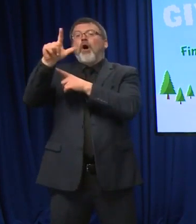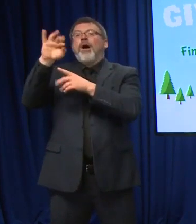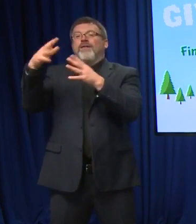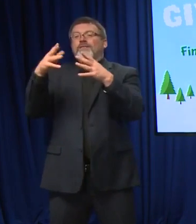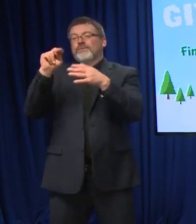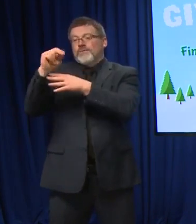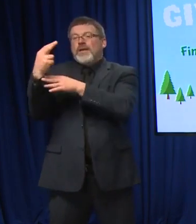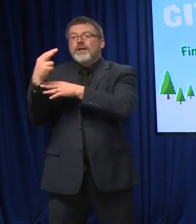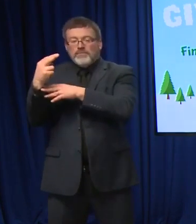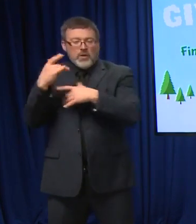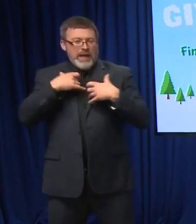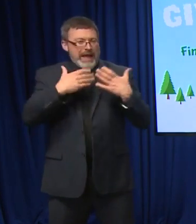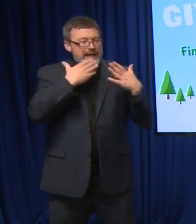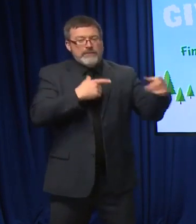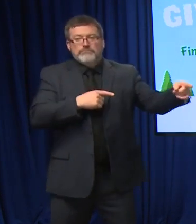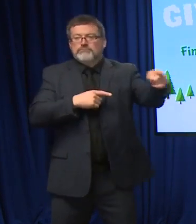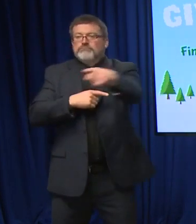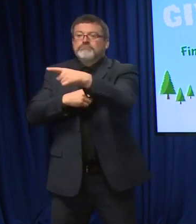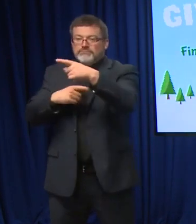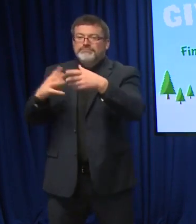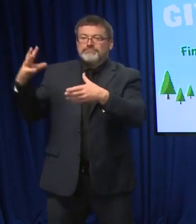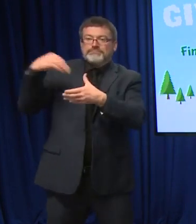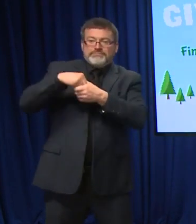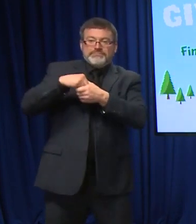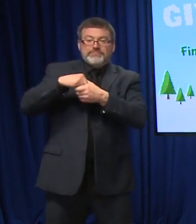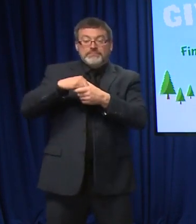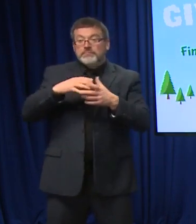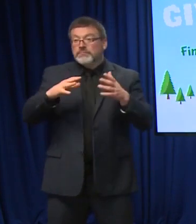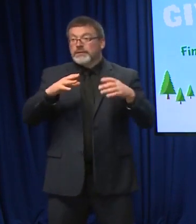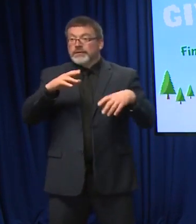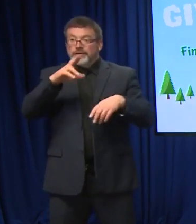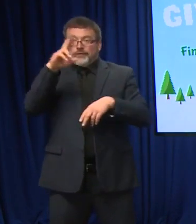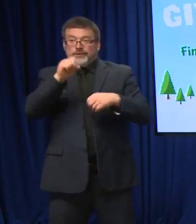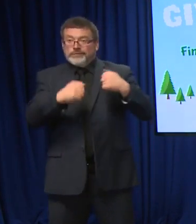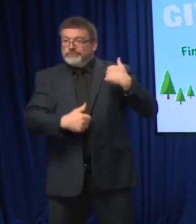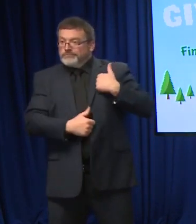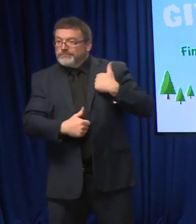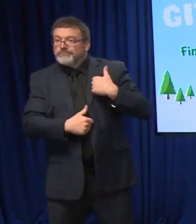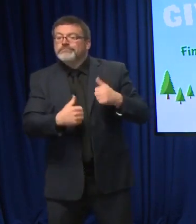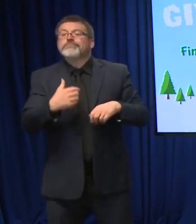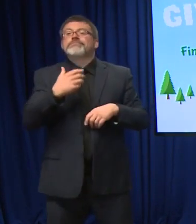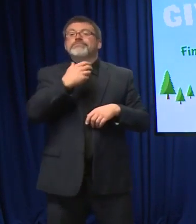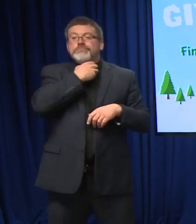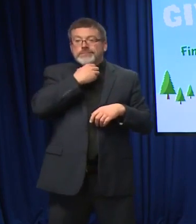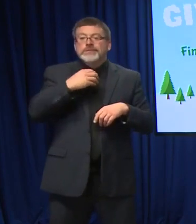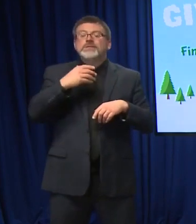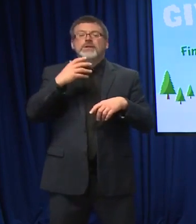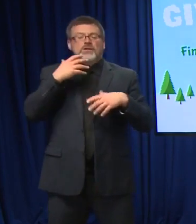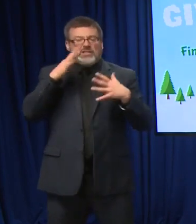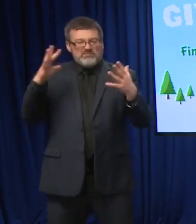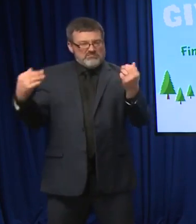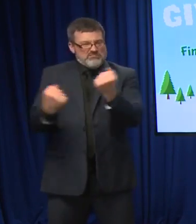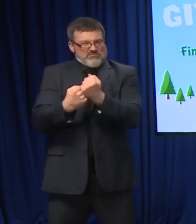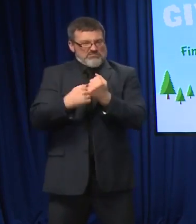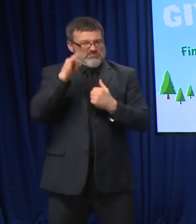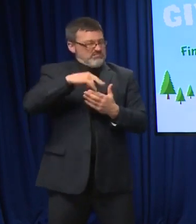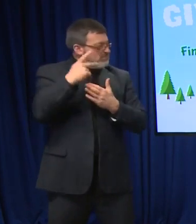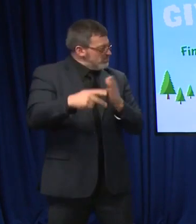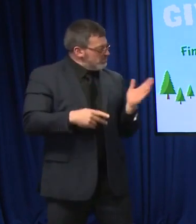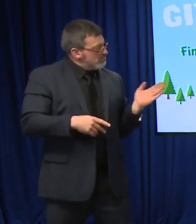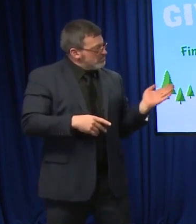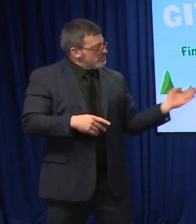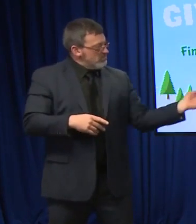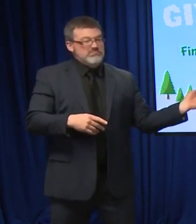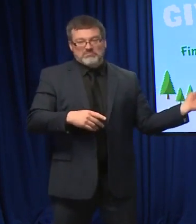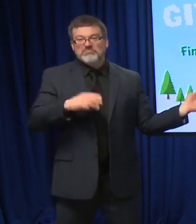especially the U.S. Marine Corps. The men and women of the Marine Corps have really stood behind this program for many, many years. There are donation bins all around,